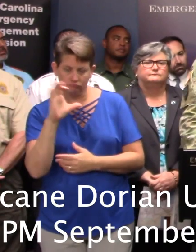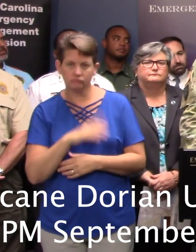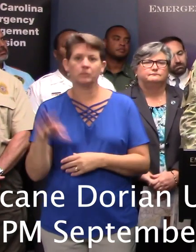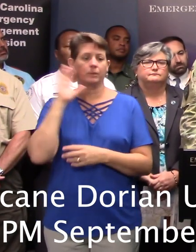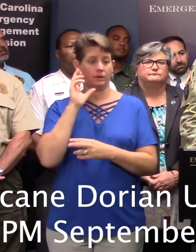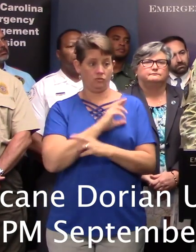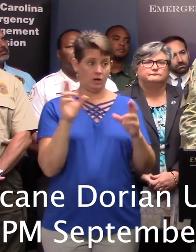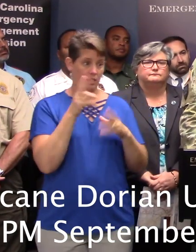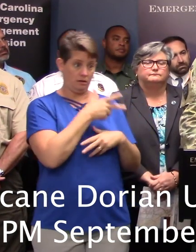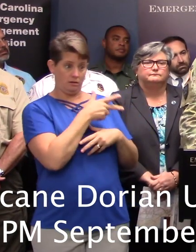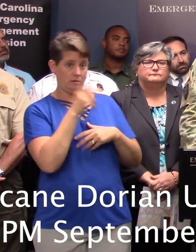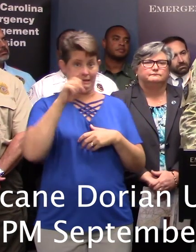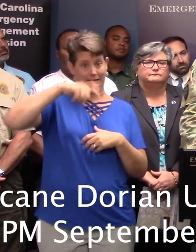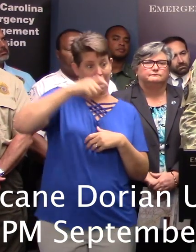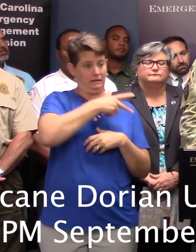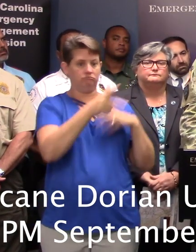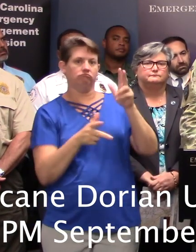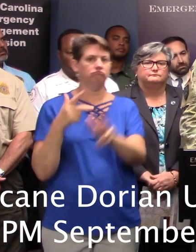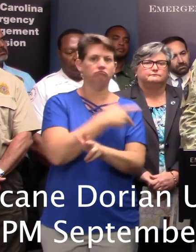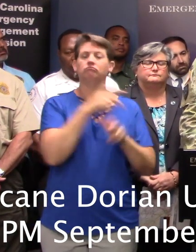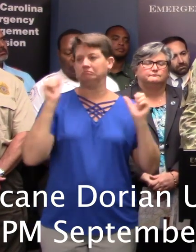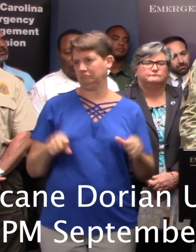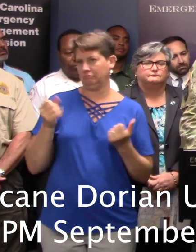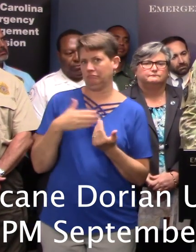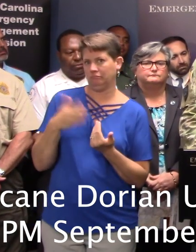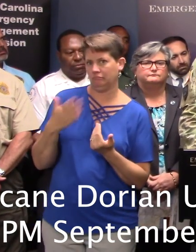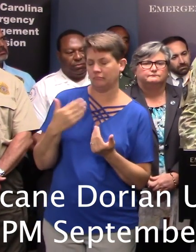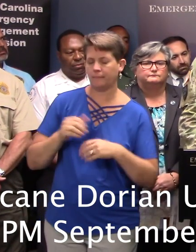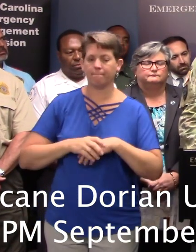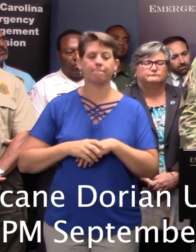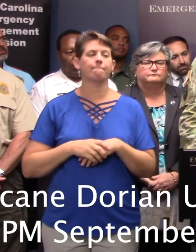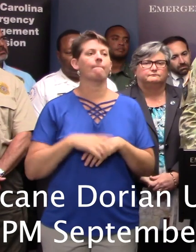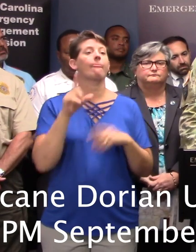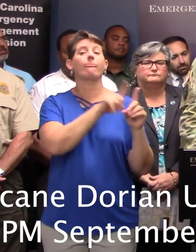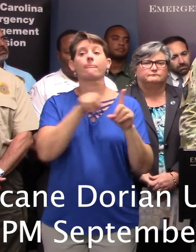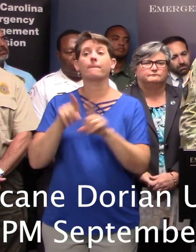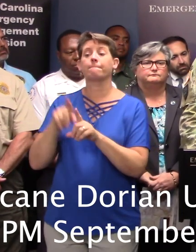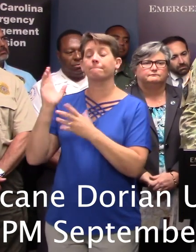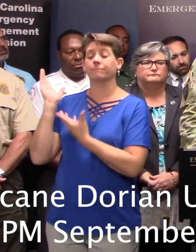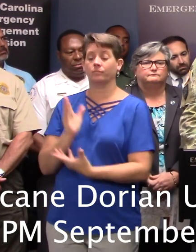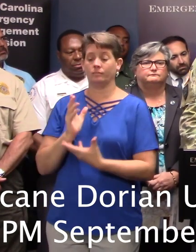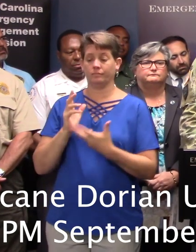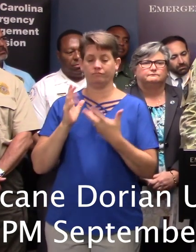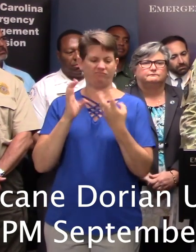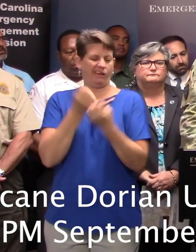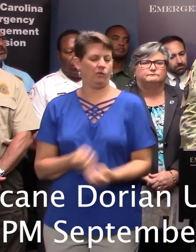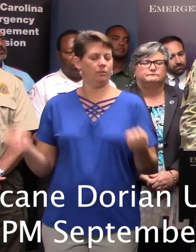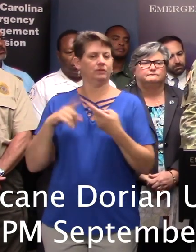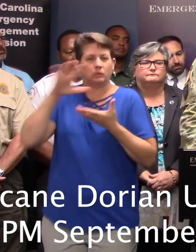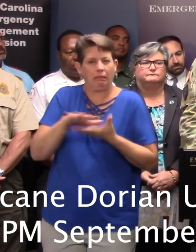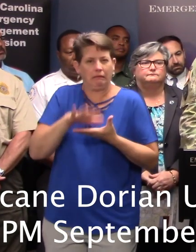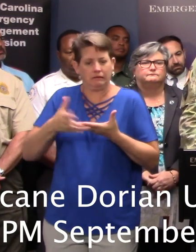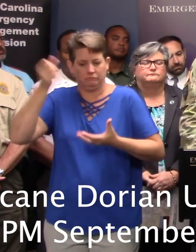reposition them as necessary to respond to the needs. We've also moved in debris removal teams